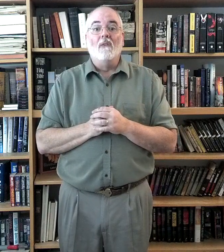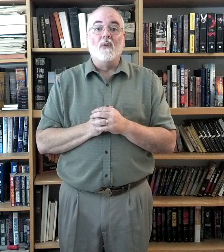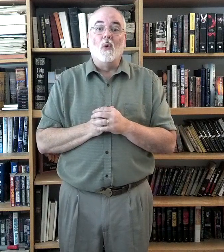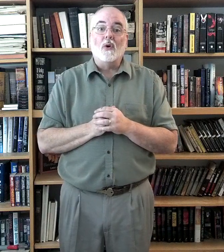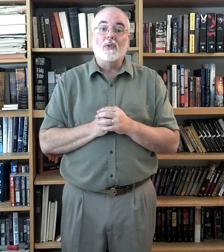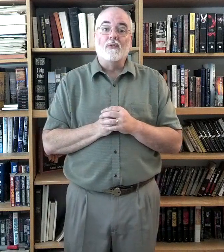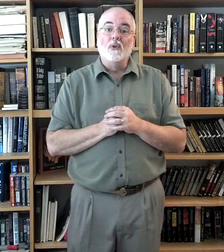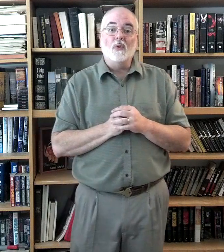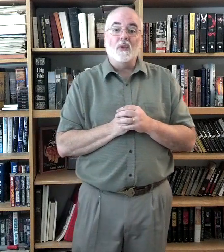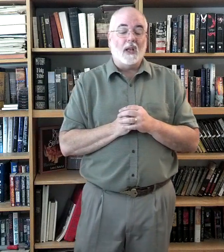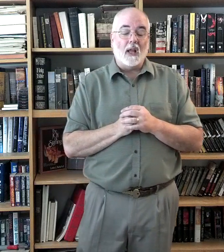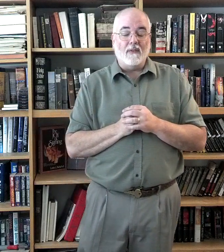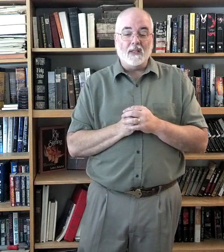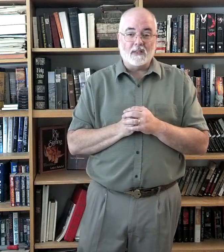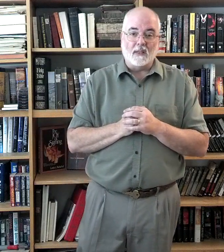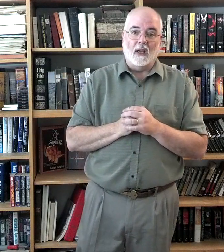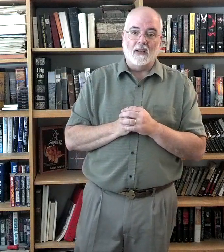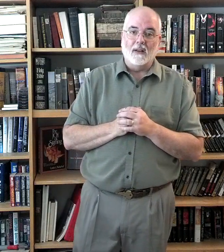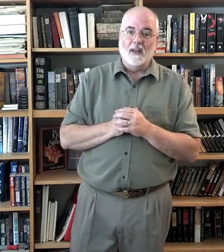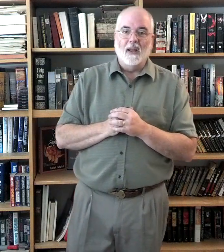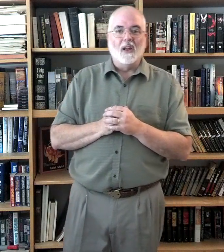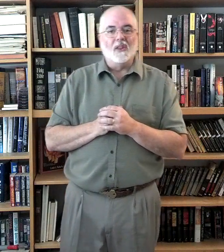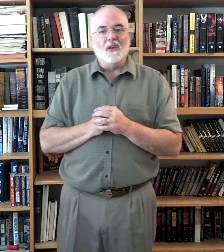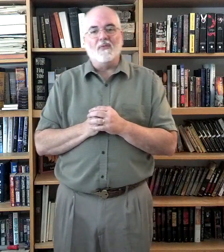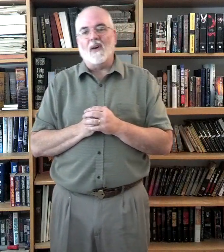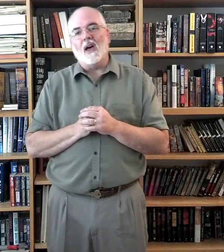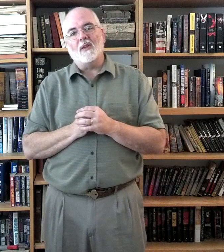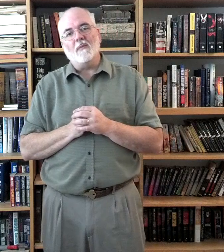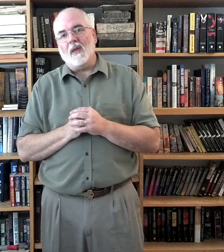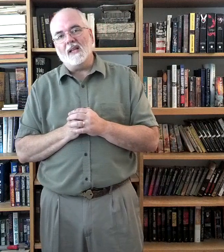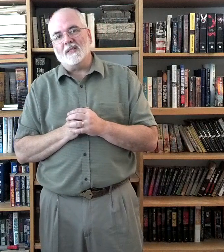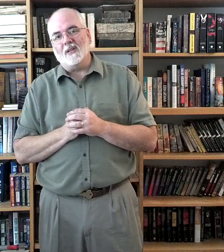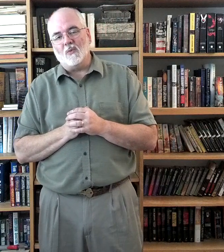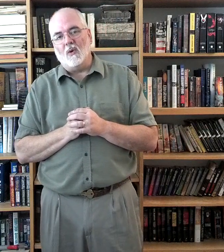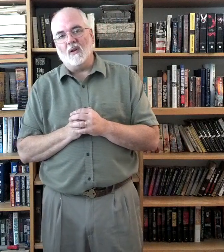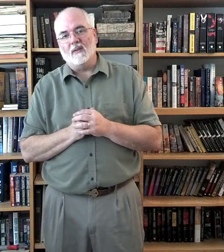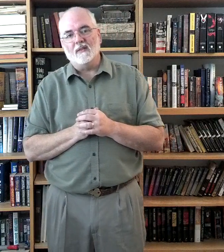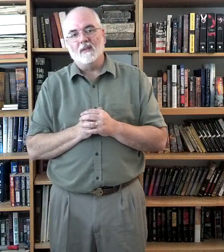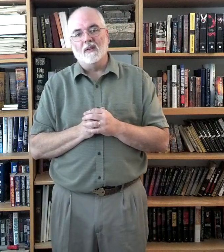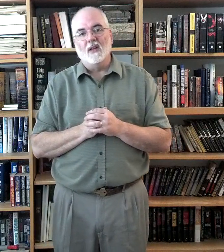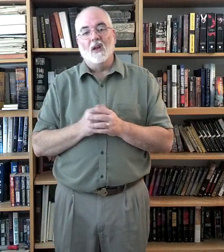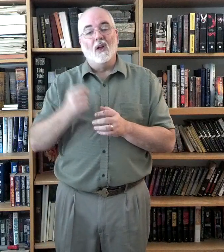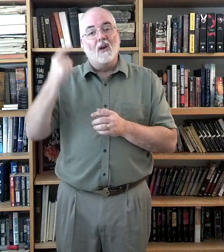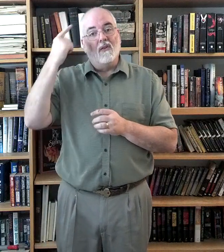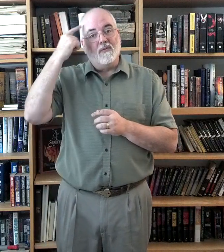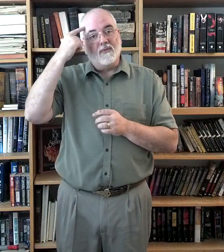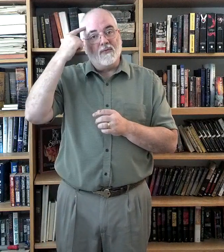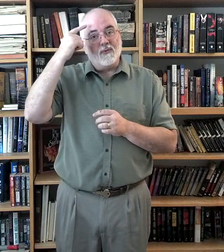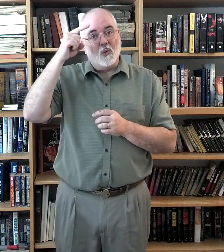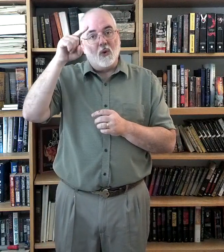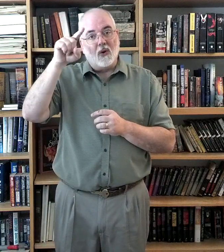For through the loving Son, the Father makes us one. For,